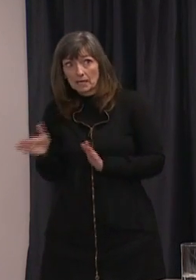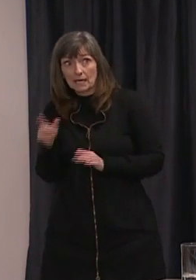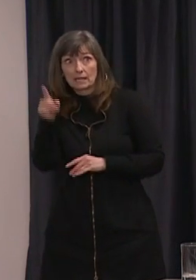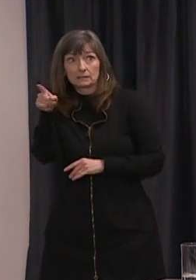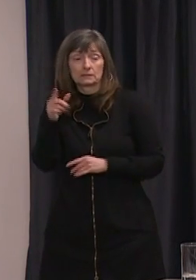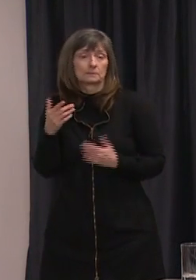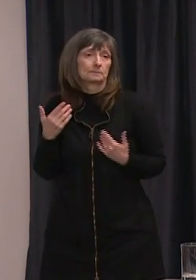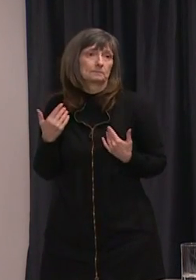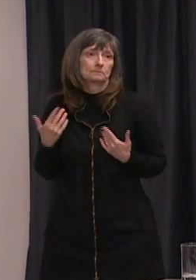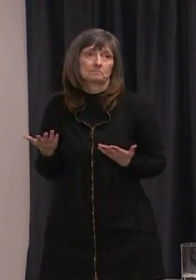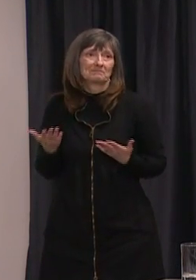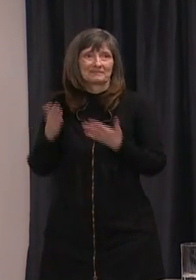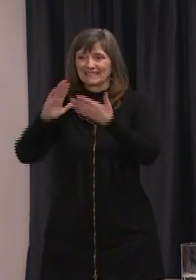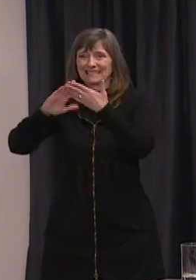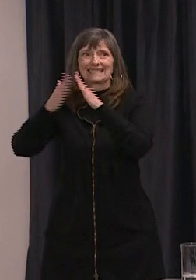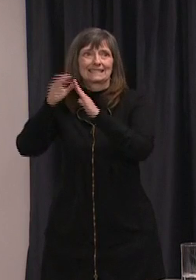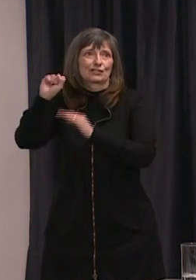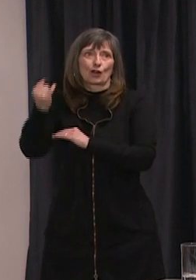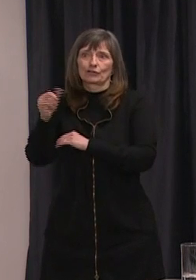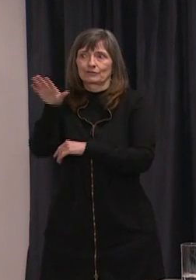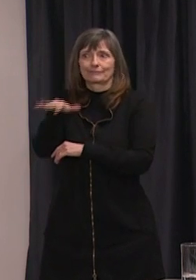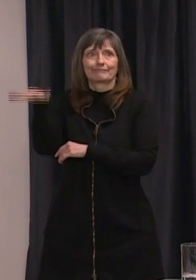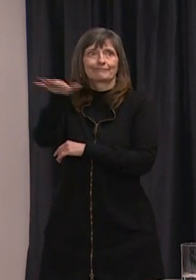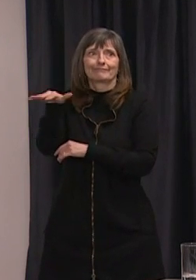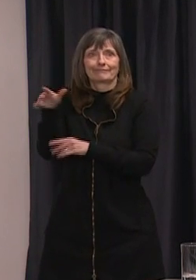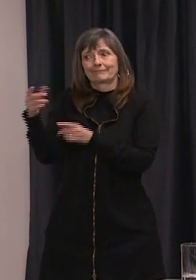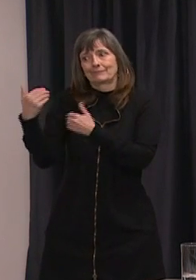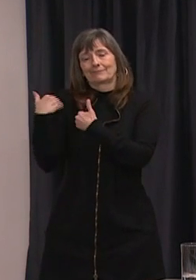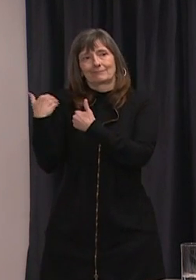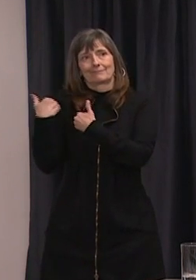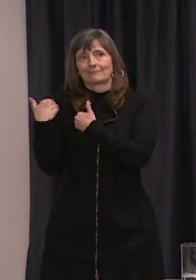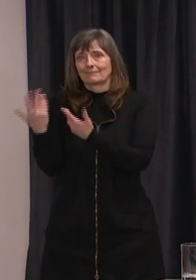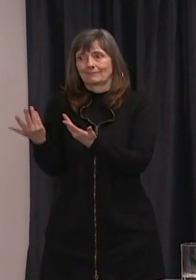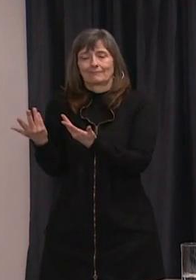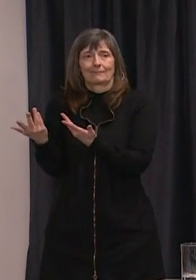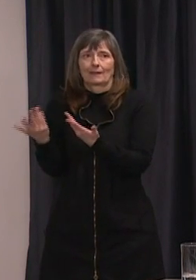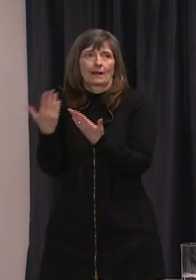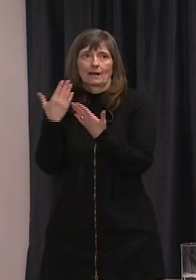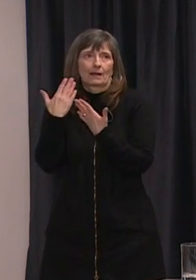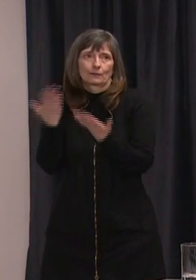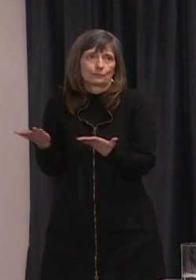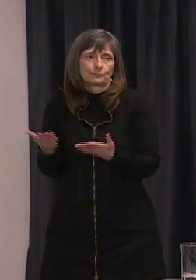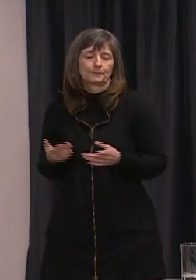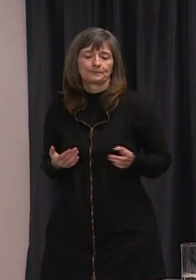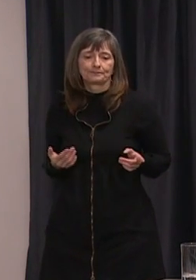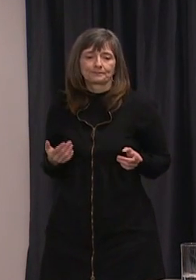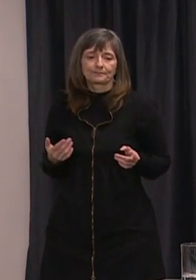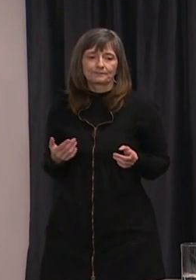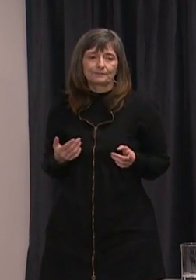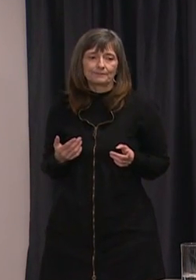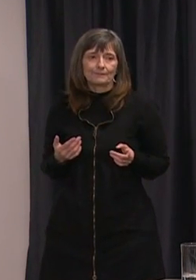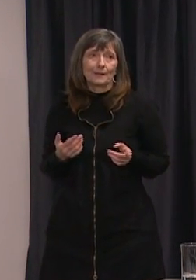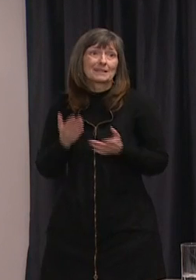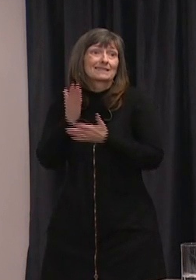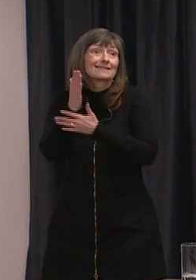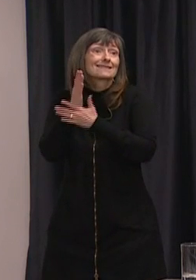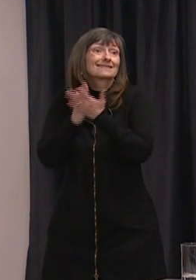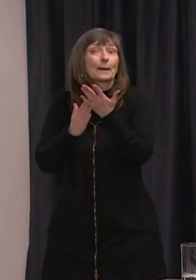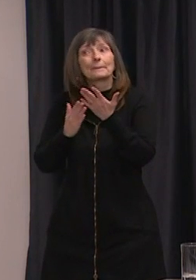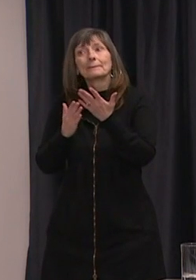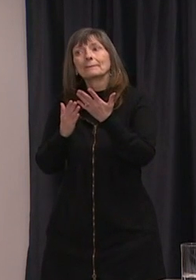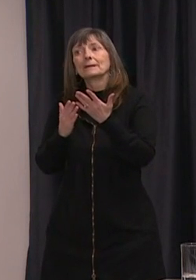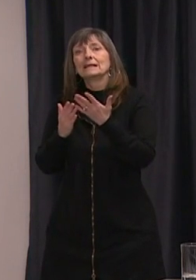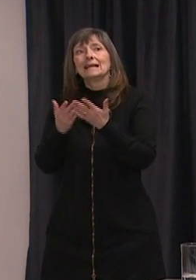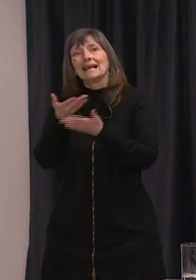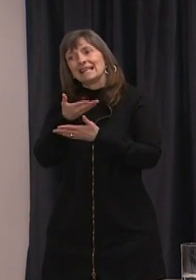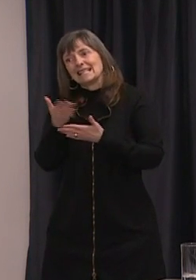that's a uh a city jurisdiction um but uh we again there's certain infrastructure that's kind of critical